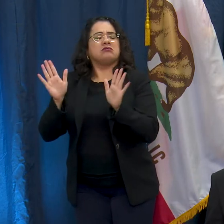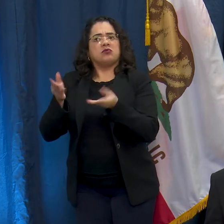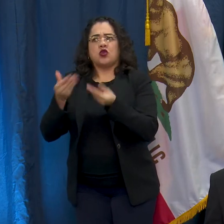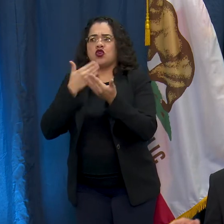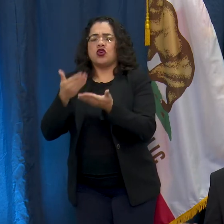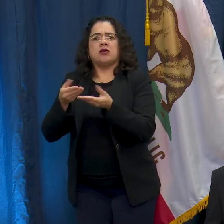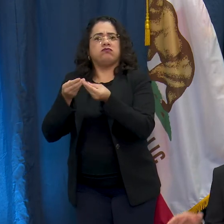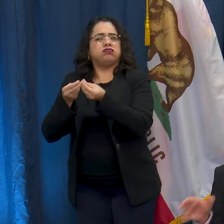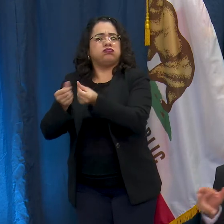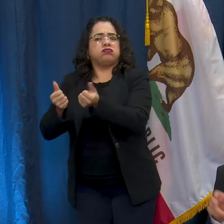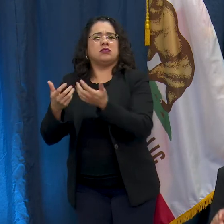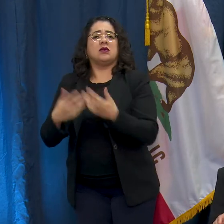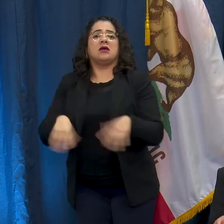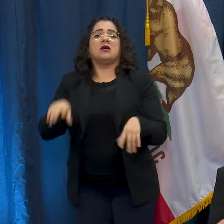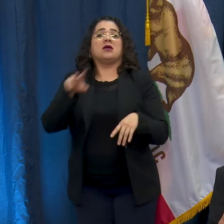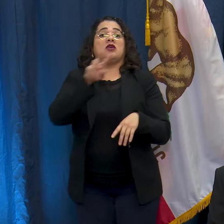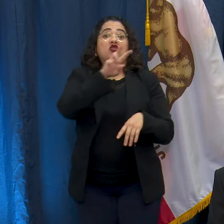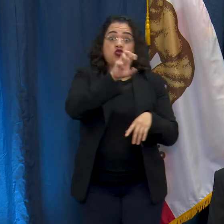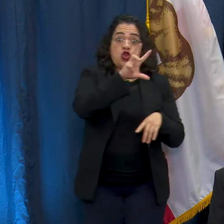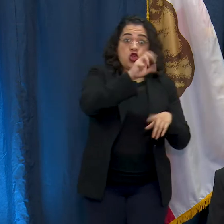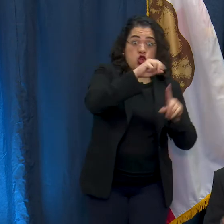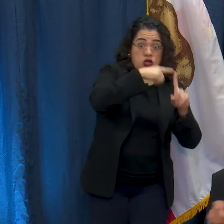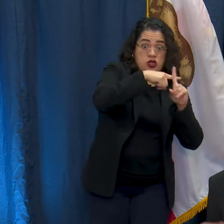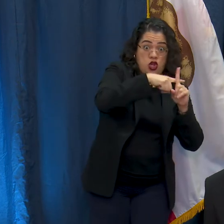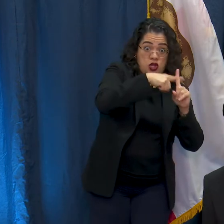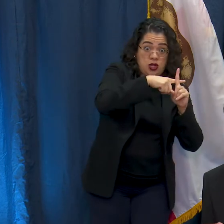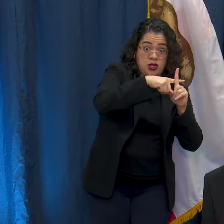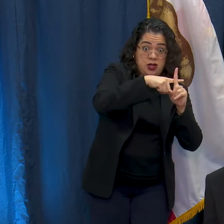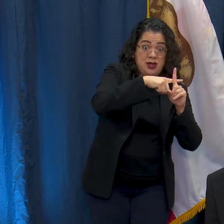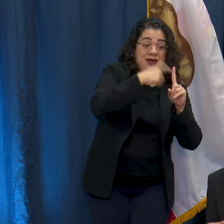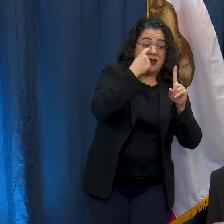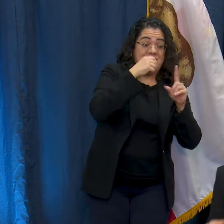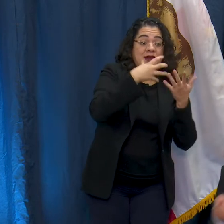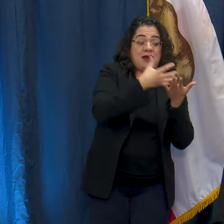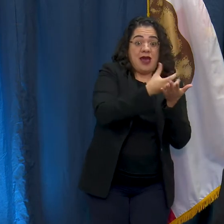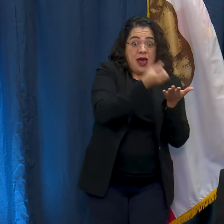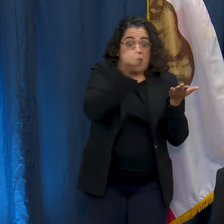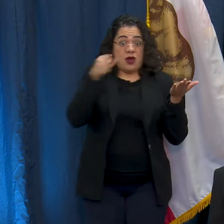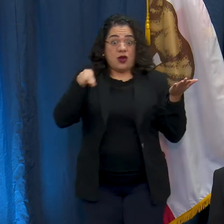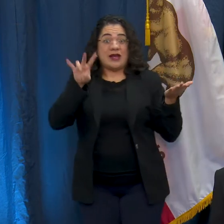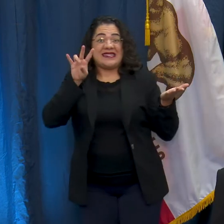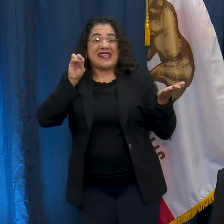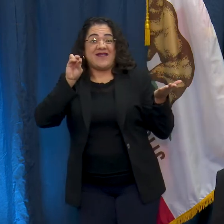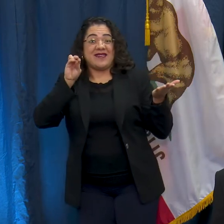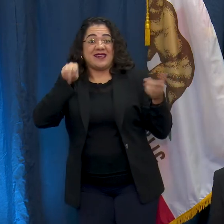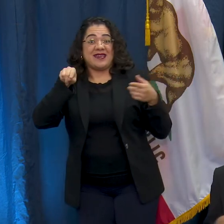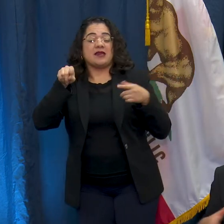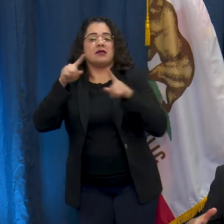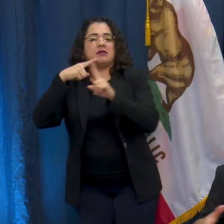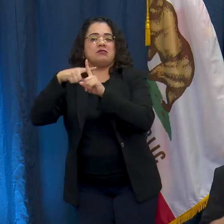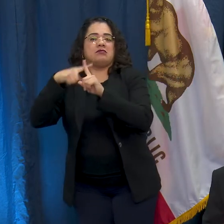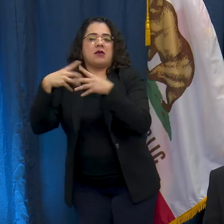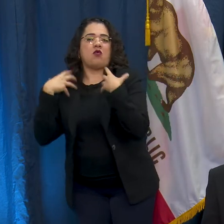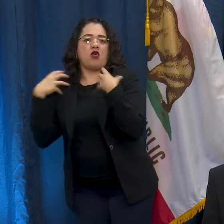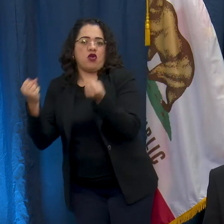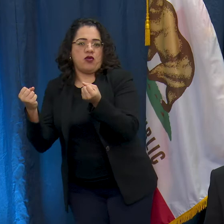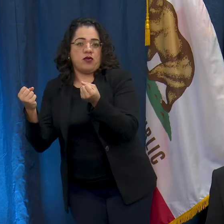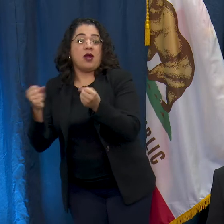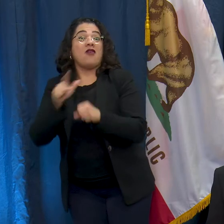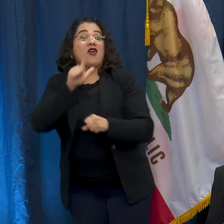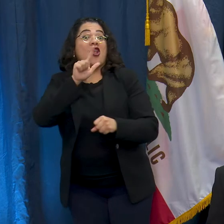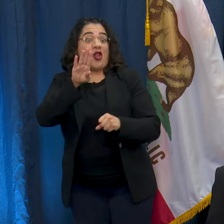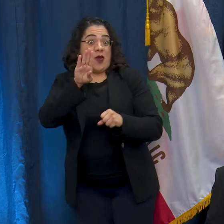cases but you also have 70 of that 230 that have positively recovered and so from a Long Beach